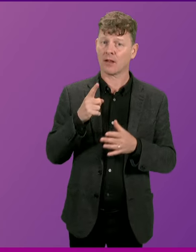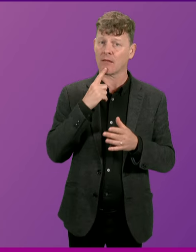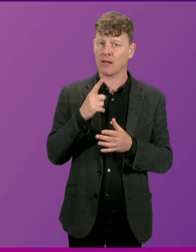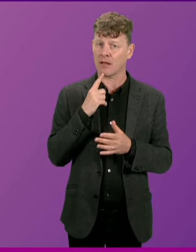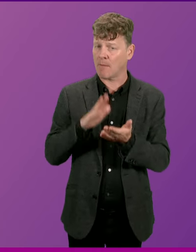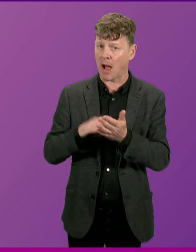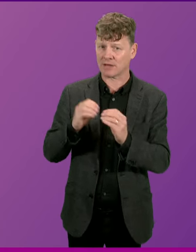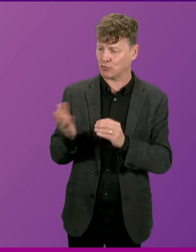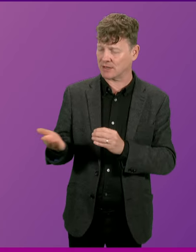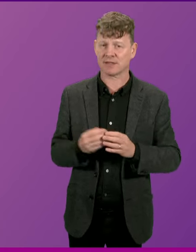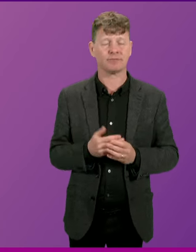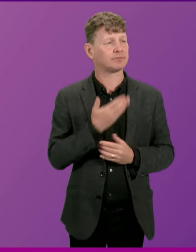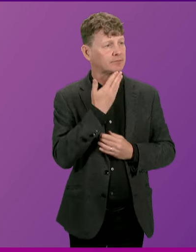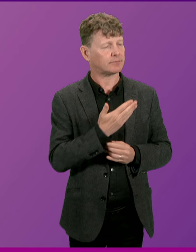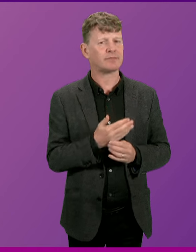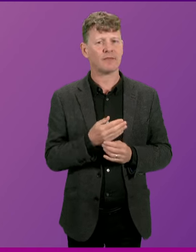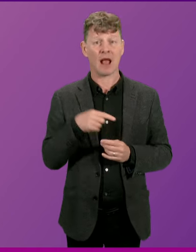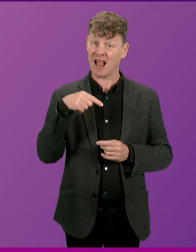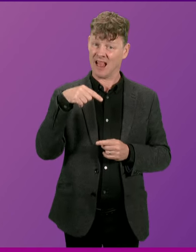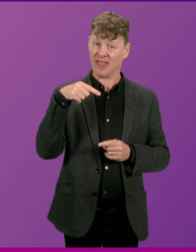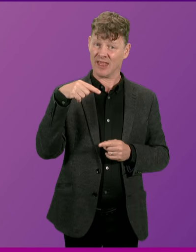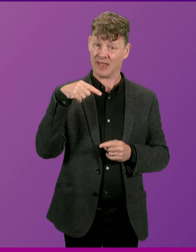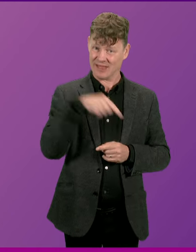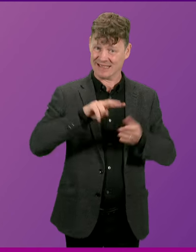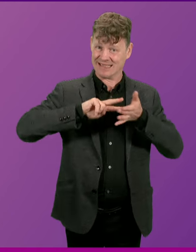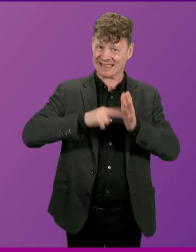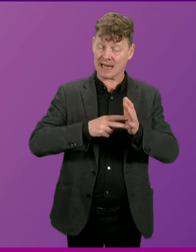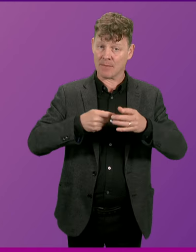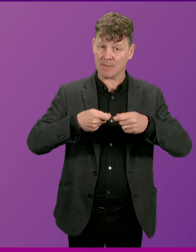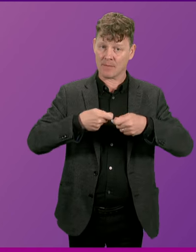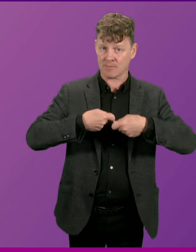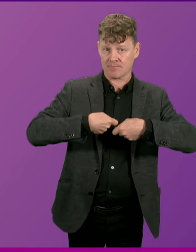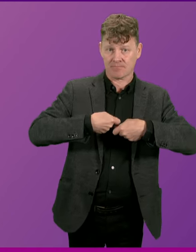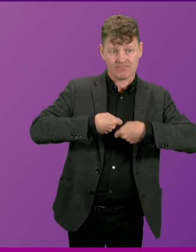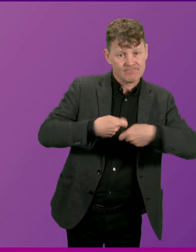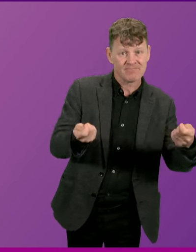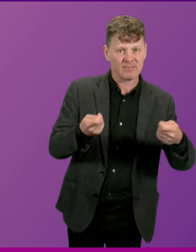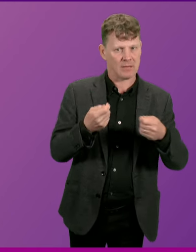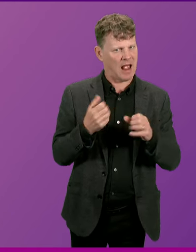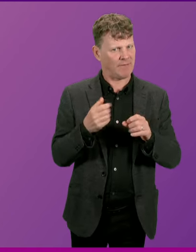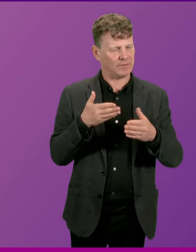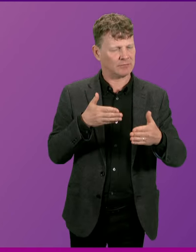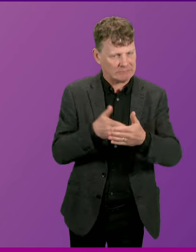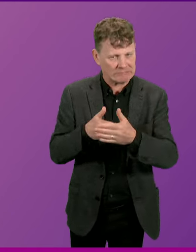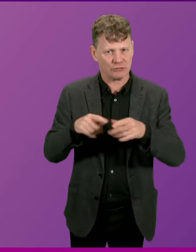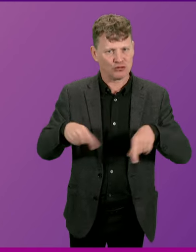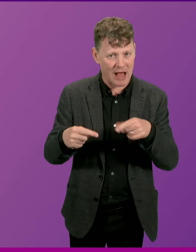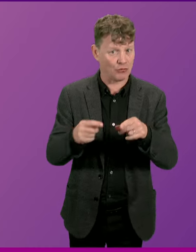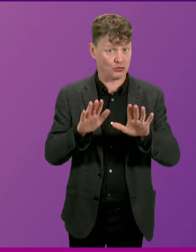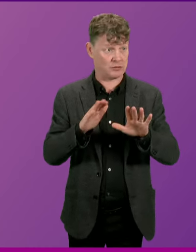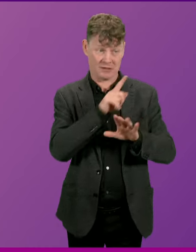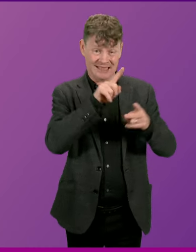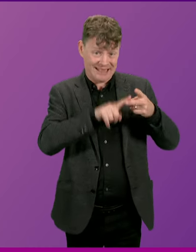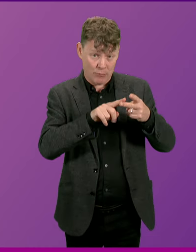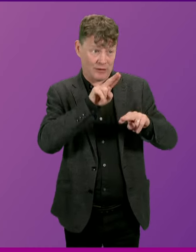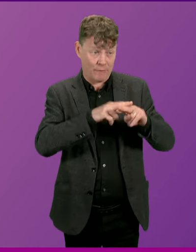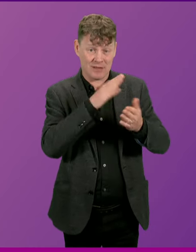We can all agree that the rollout of this scheme has certainly not been without its challenges over the last few years. Not my words, but those of the Deputy First